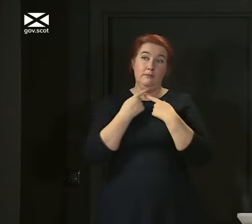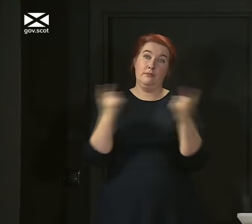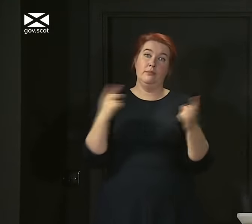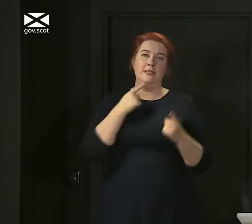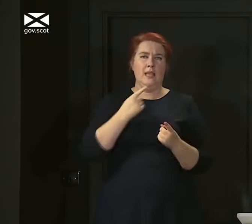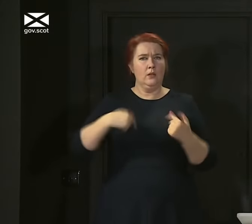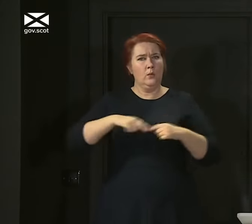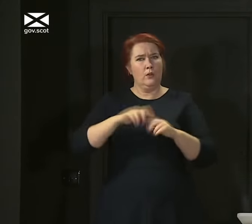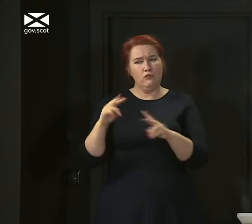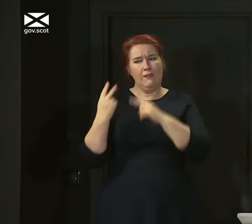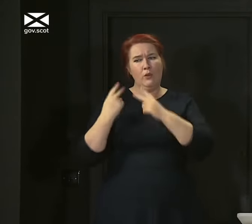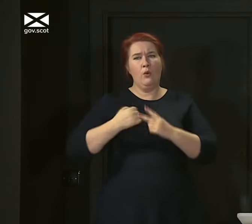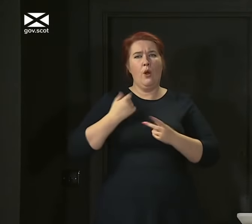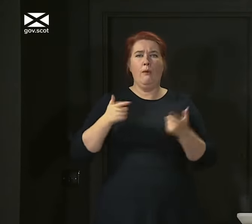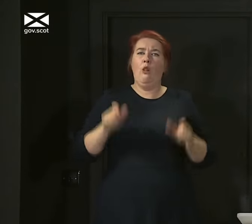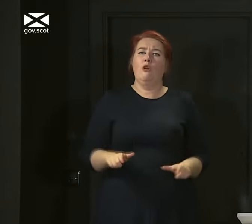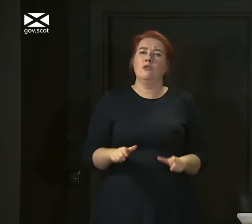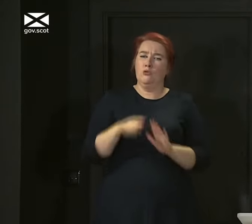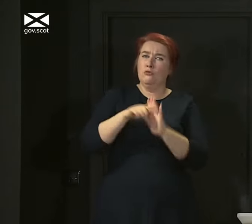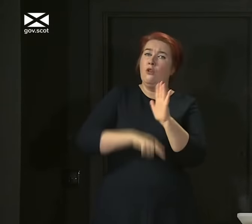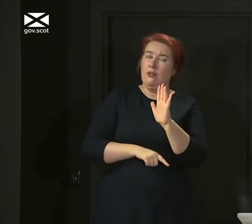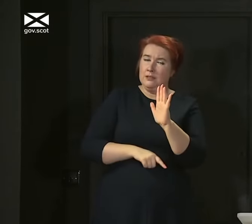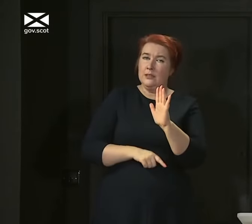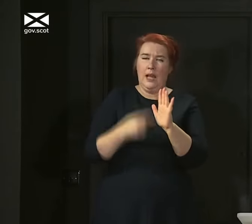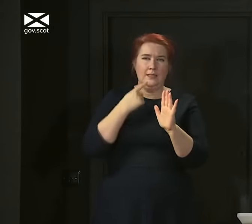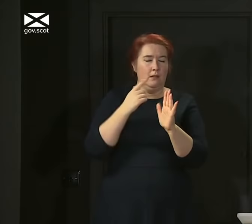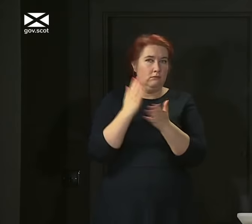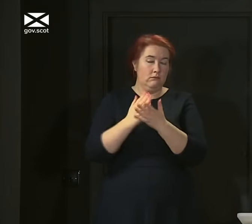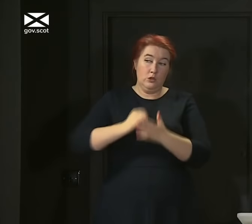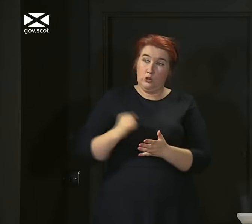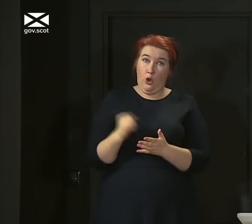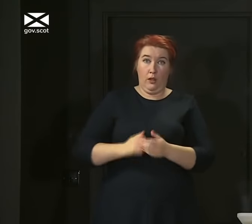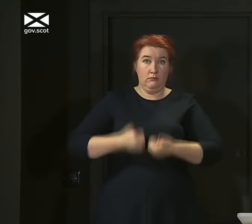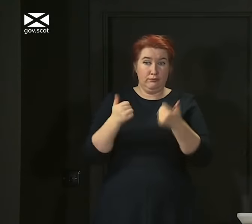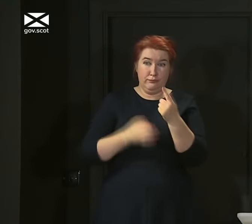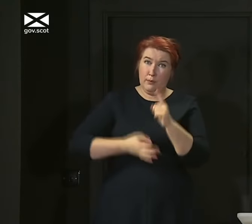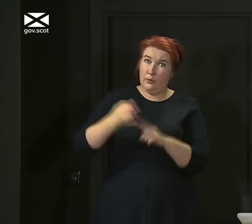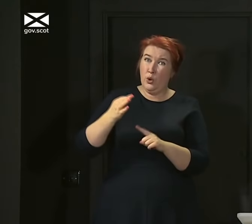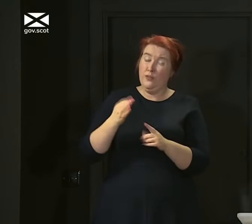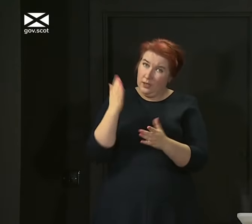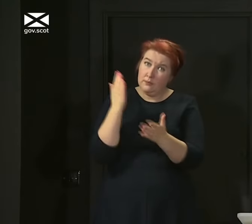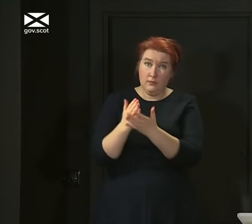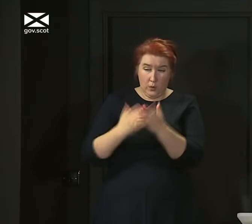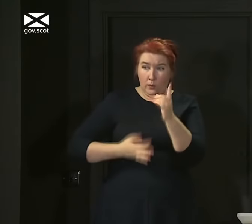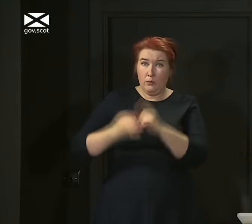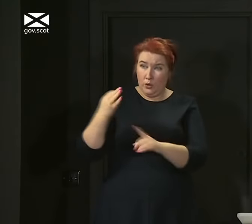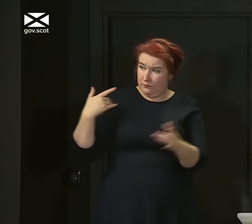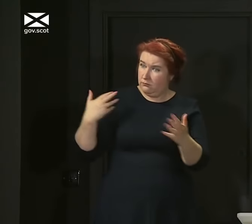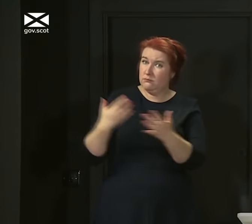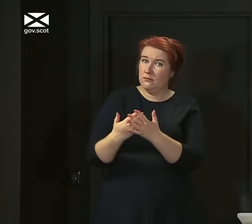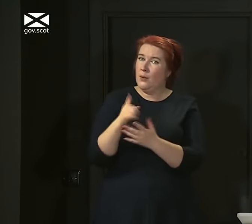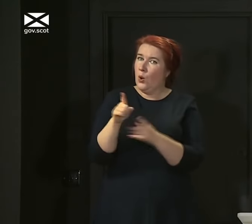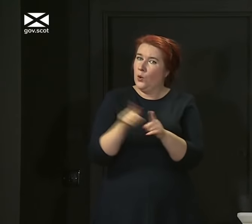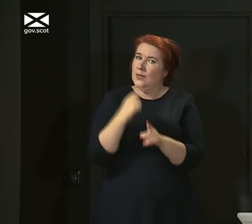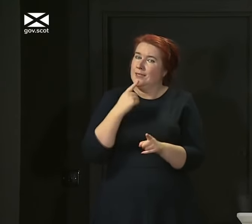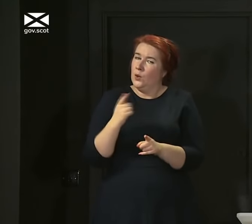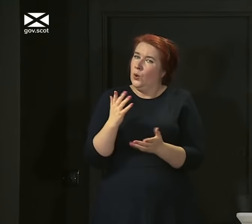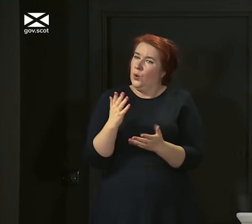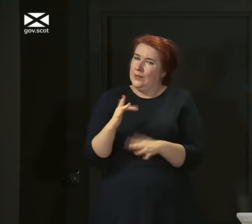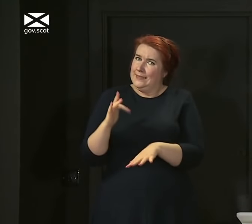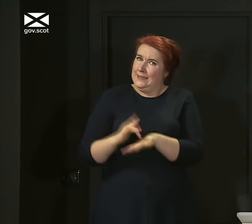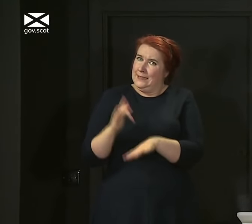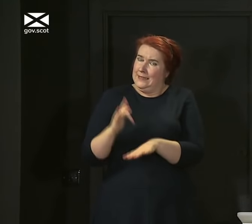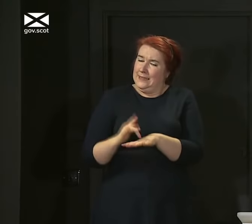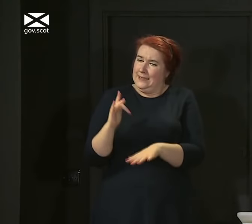of lockdown measures, I noted how much progress Scotland has made, and we have. But I also noted how fragile